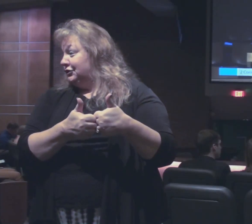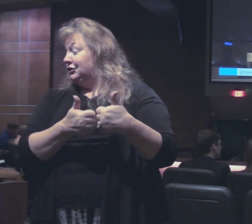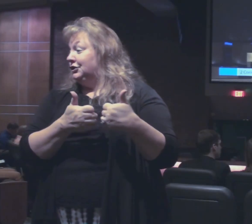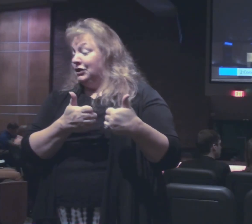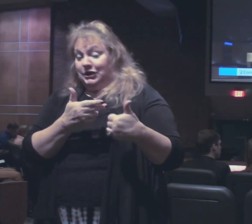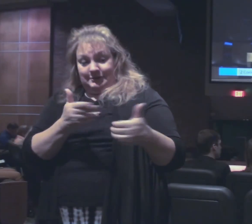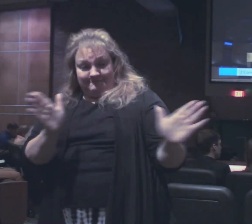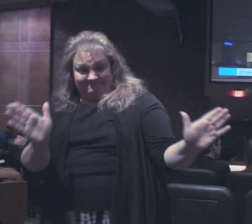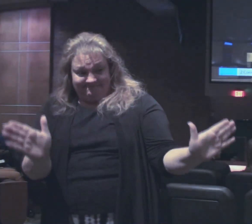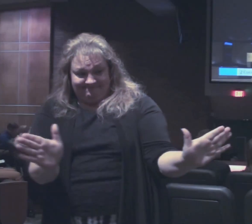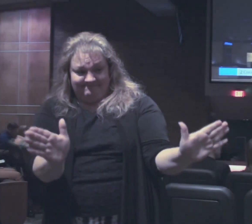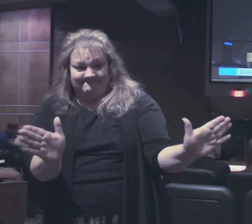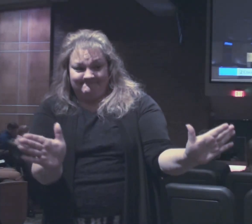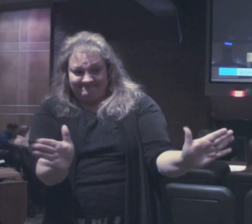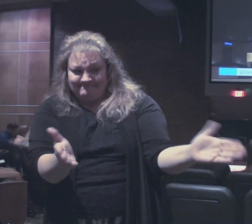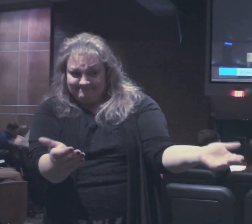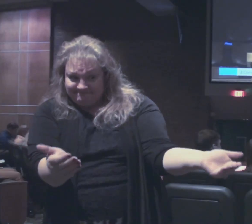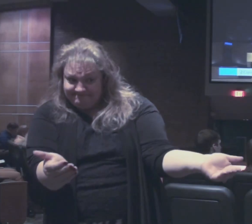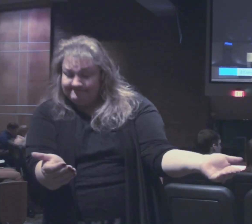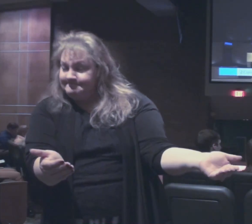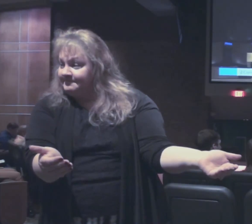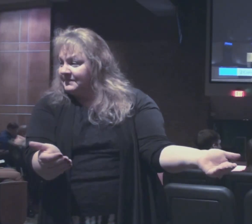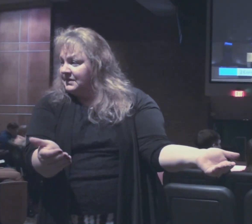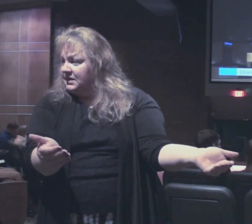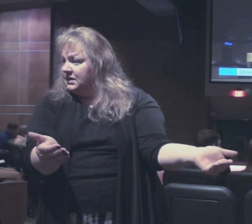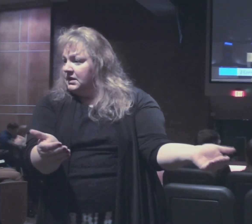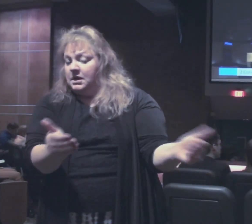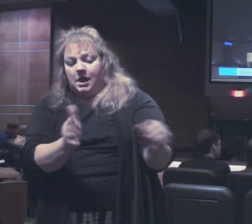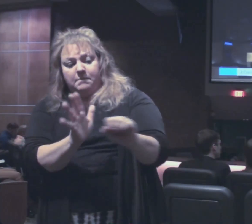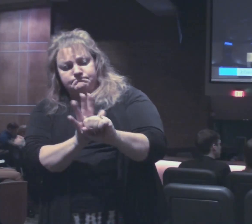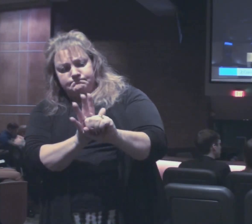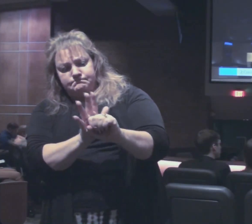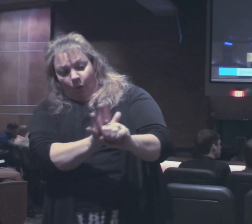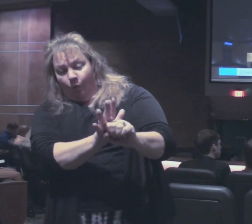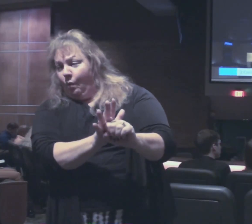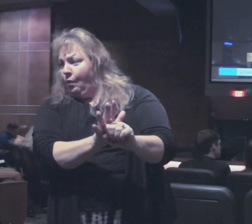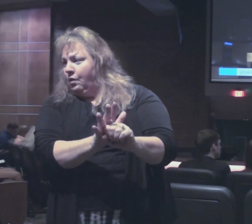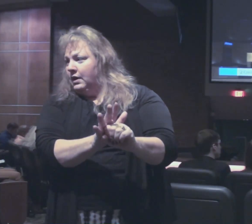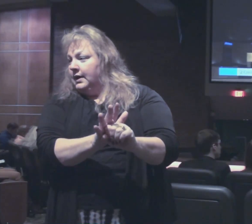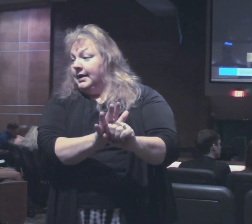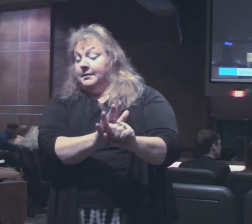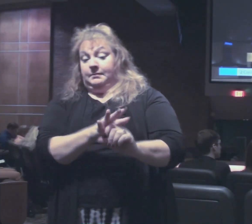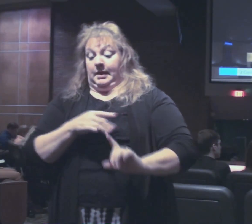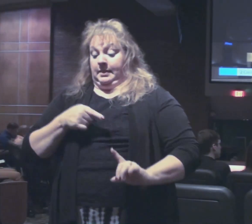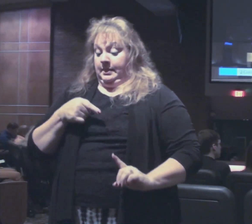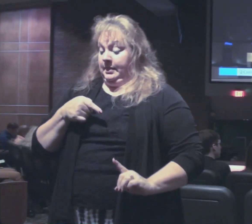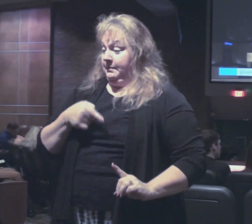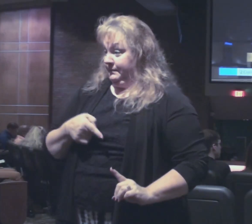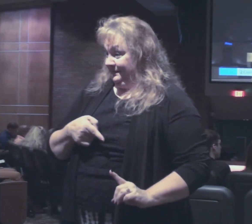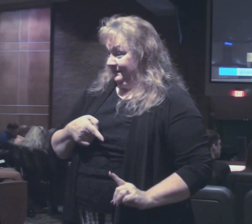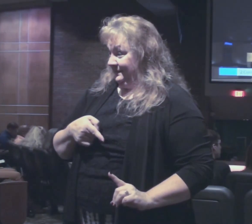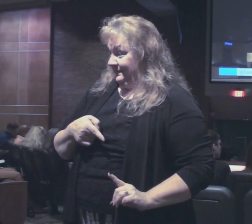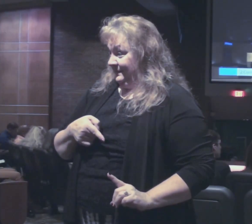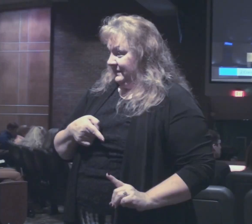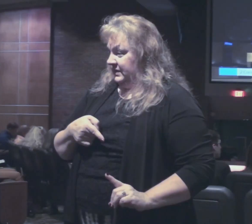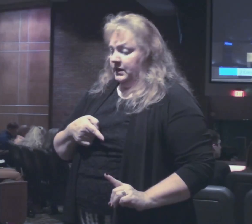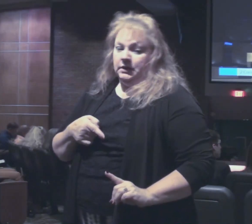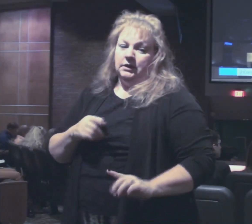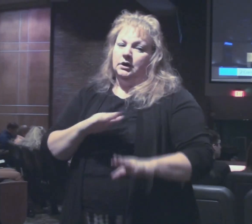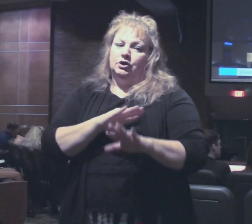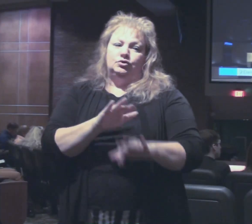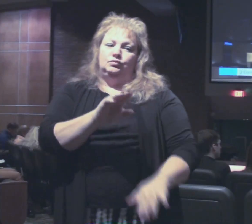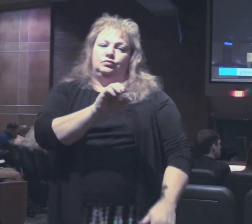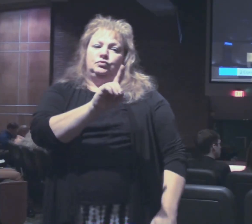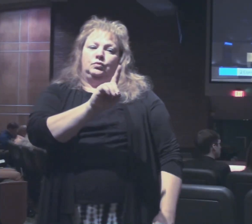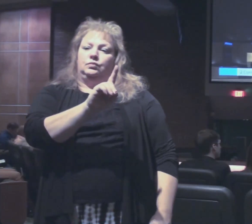He's encouraged them. He's even put pressure on. When it comes to the bottom line, don't do